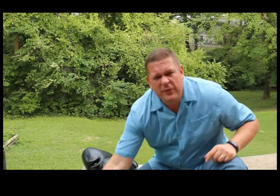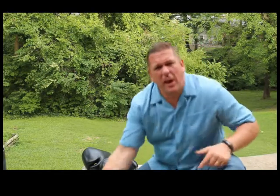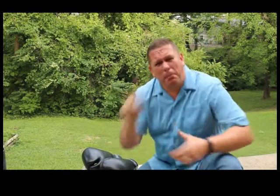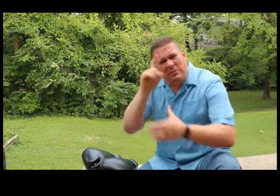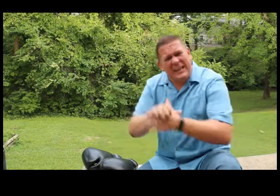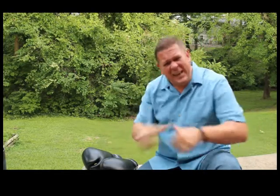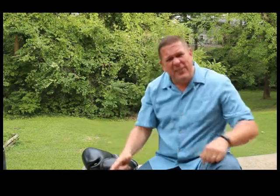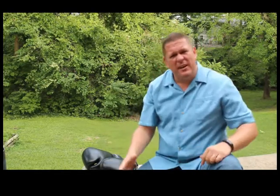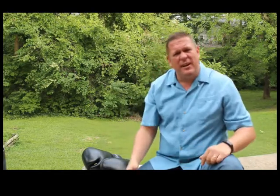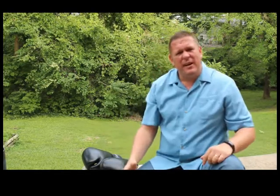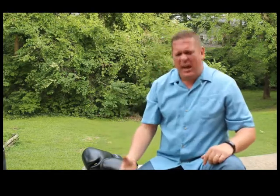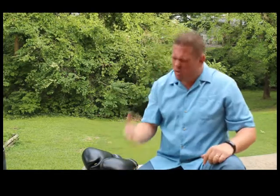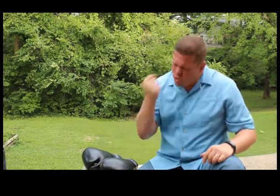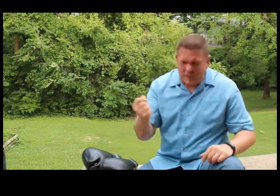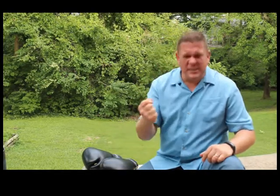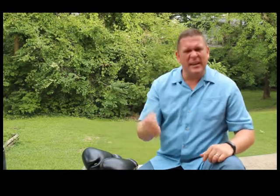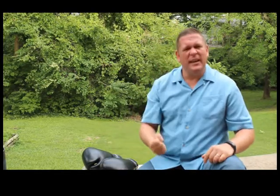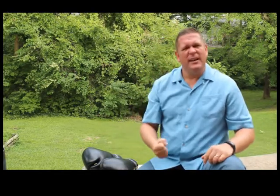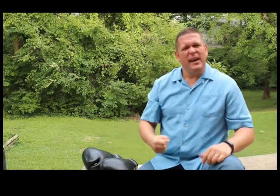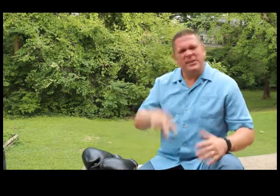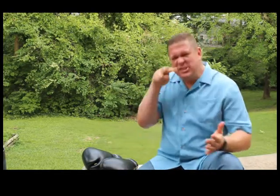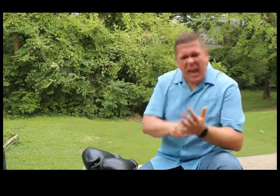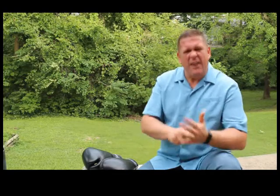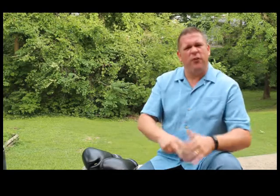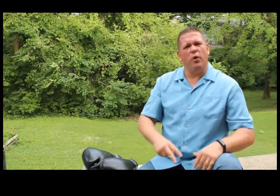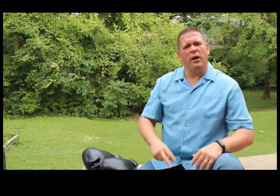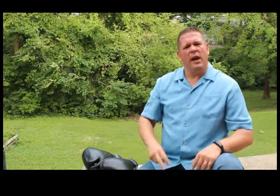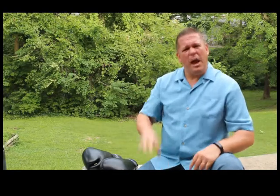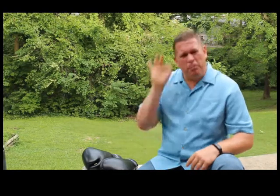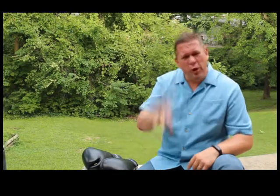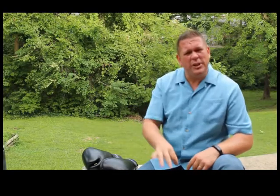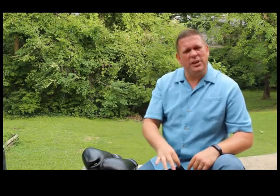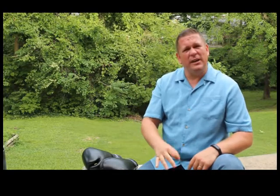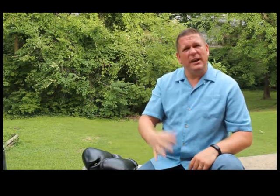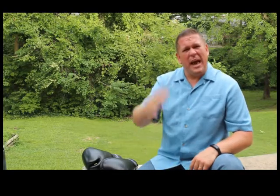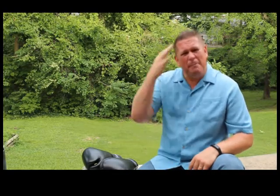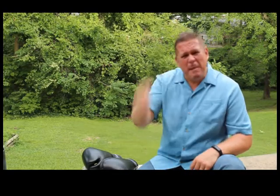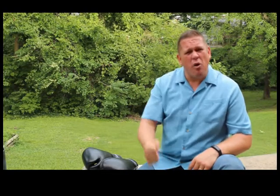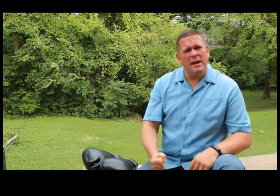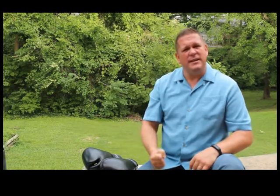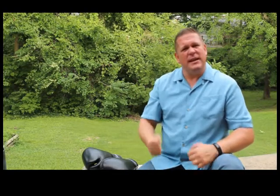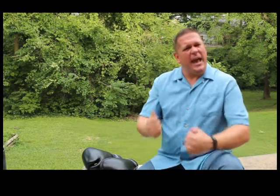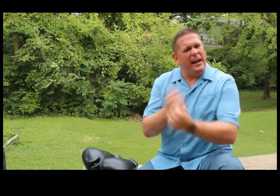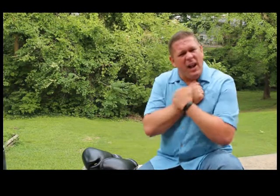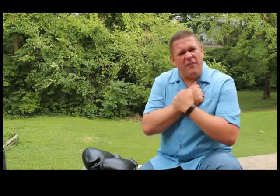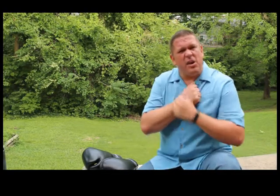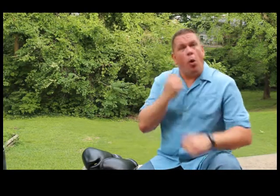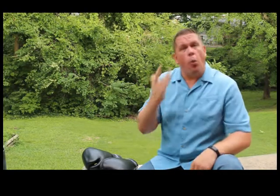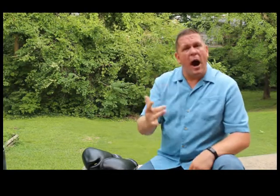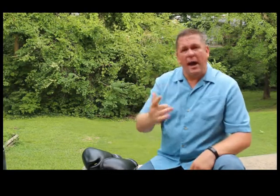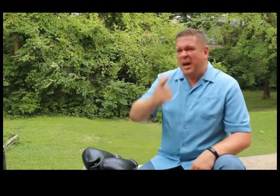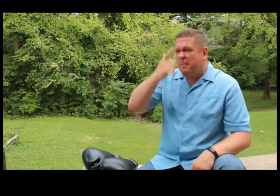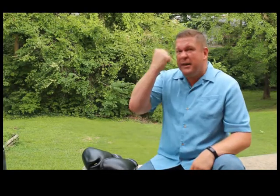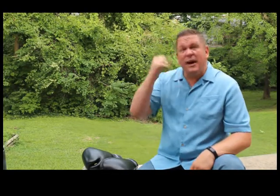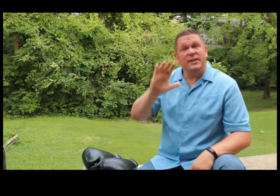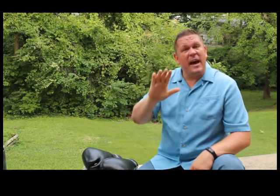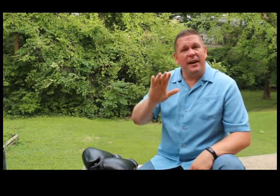we've got to believe it and trust in it and stand for it and preach it and memorize it and love it. Why? Because, hey,